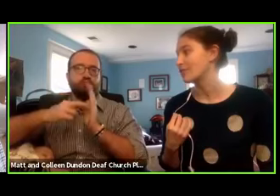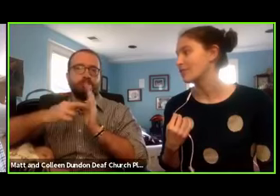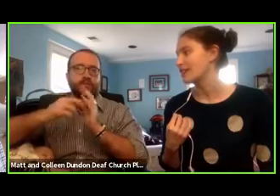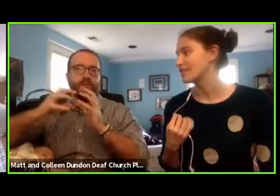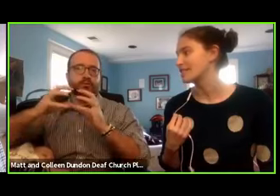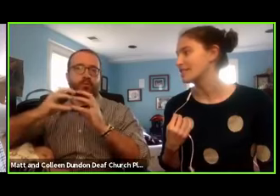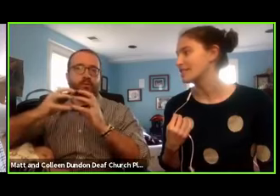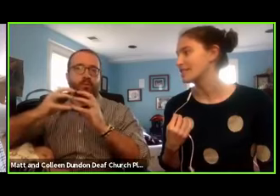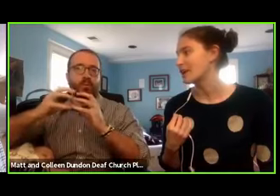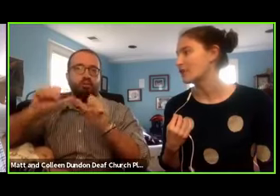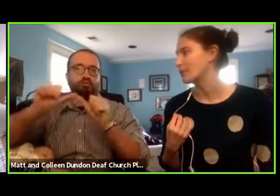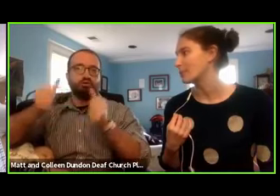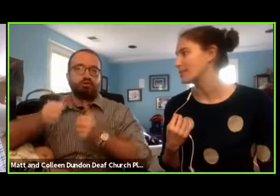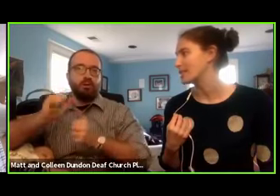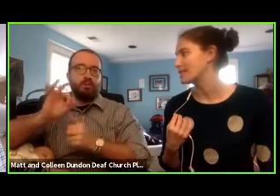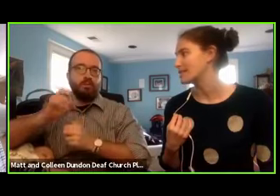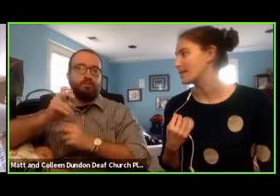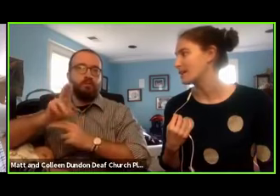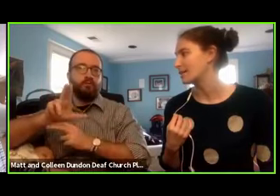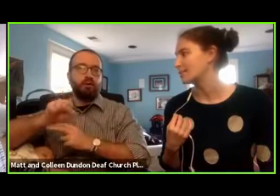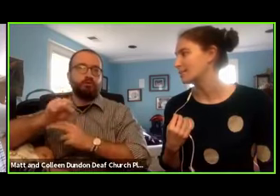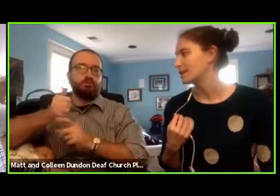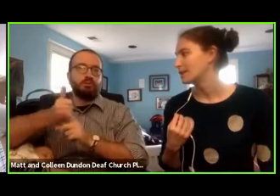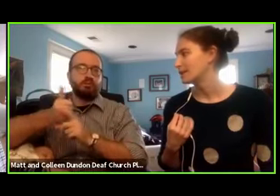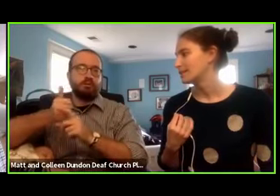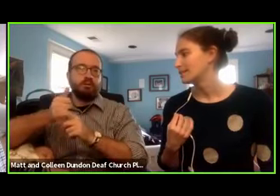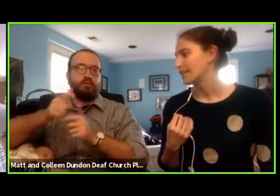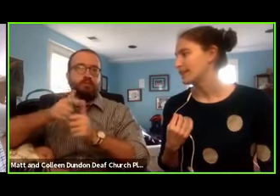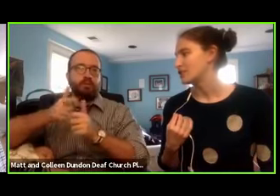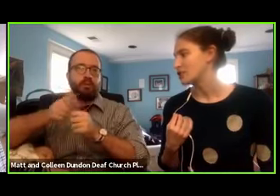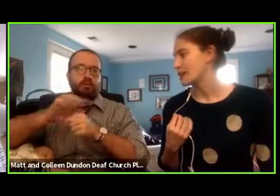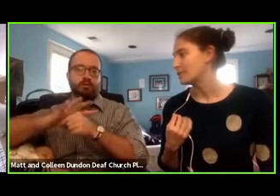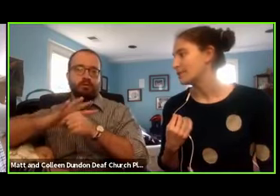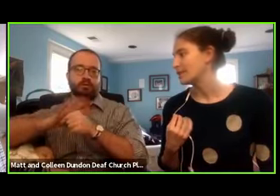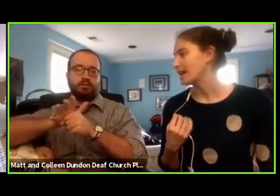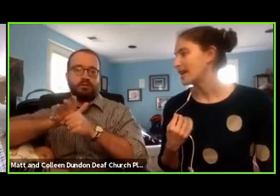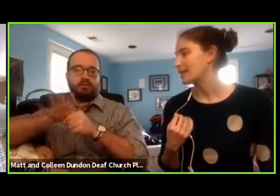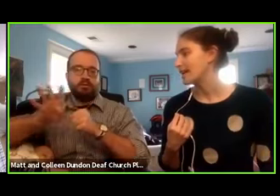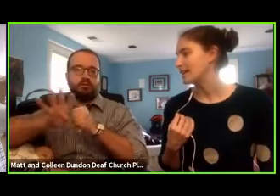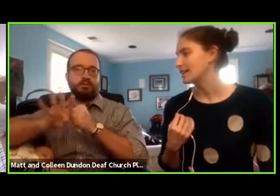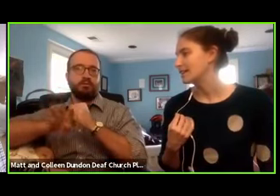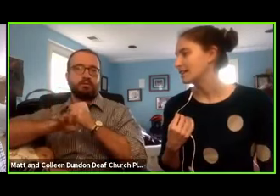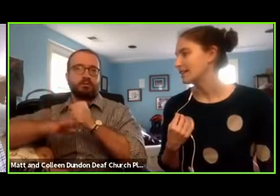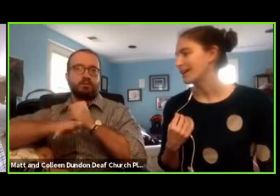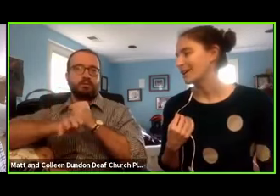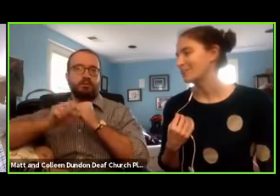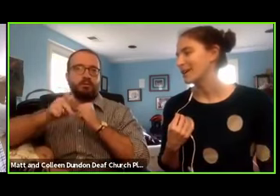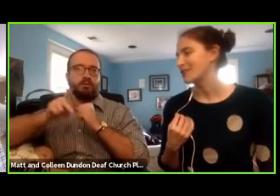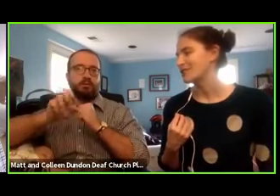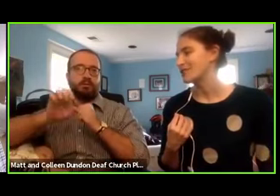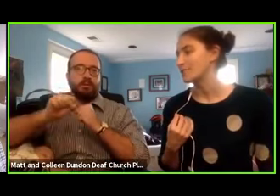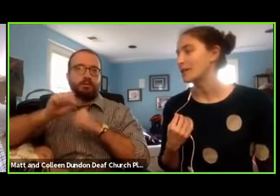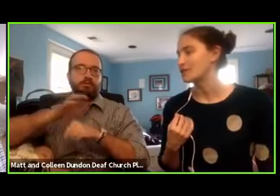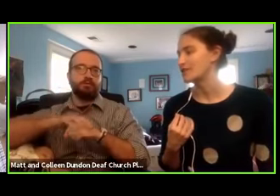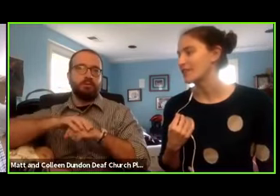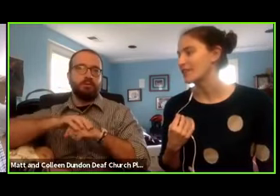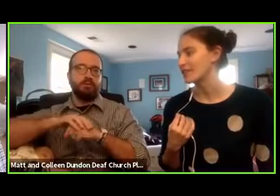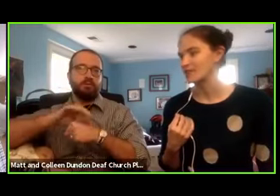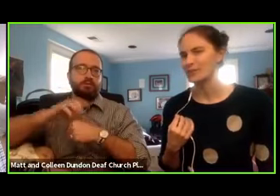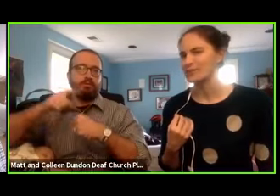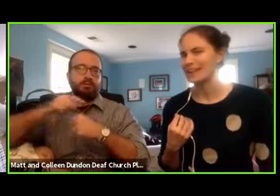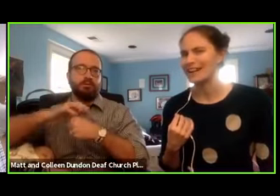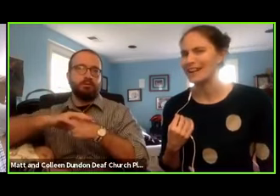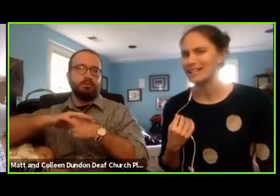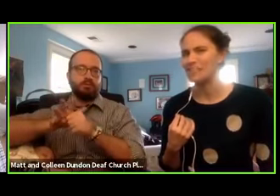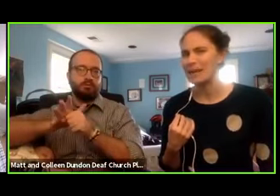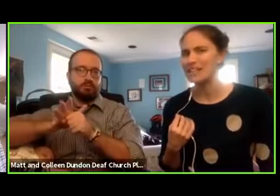shape of the virus itself. It represents that shape. And then as you've seen pictures of it,